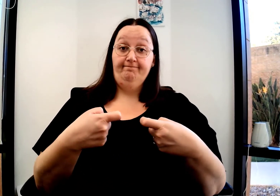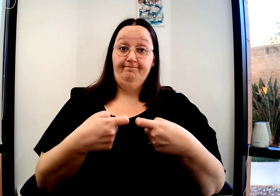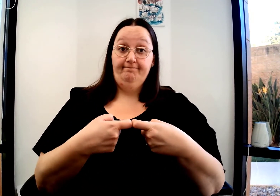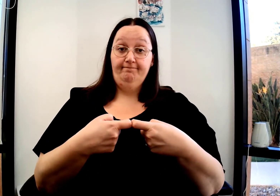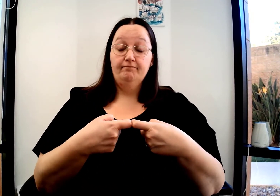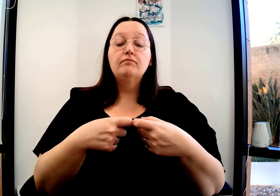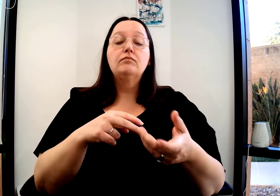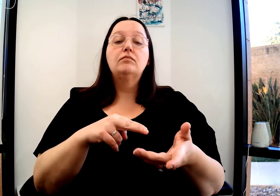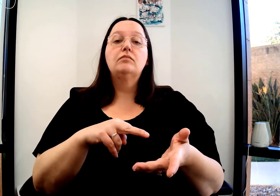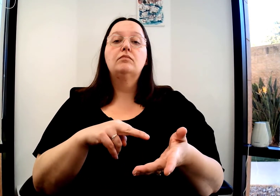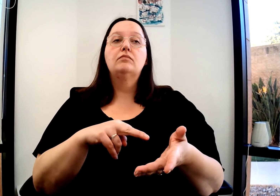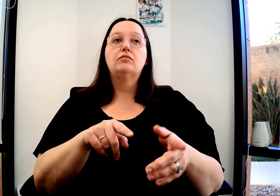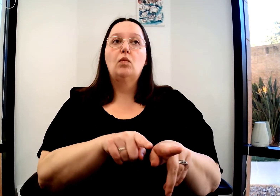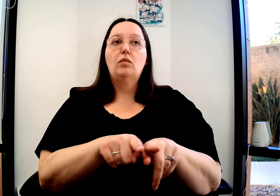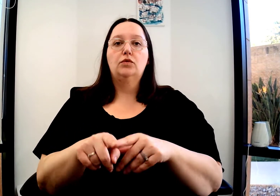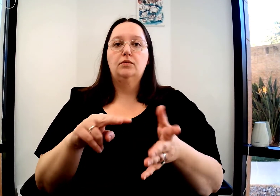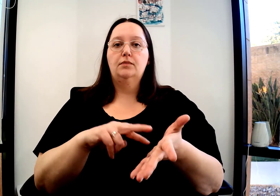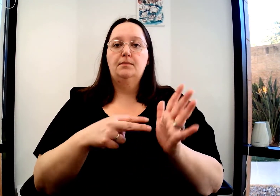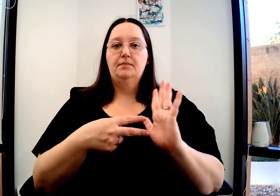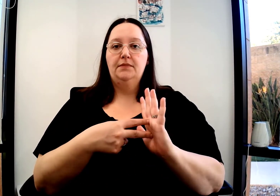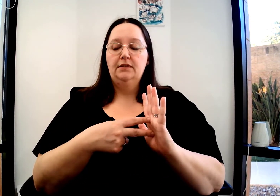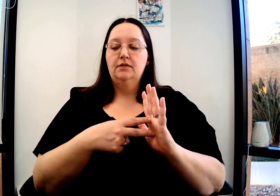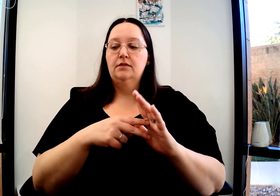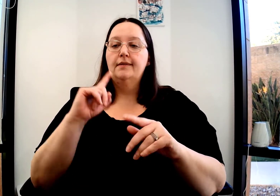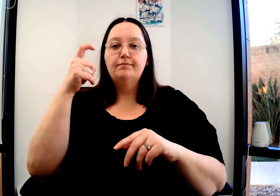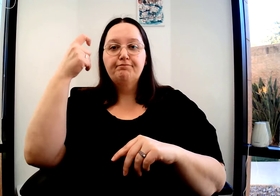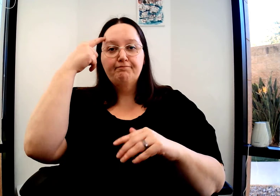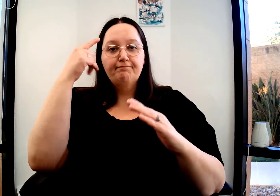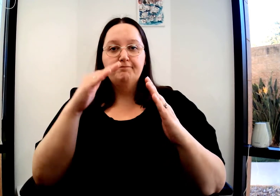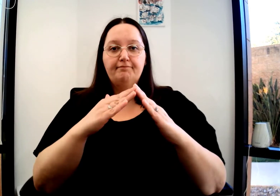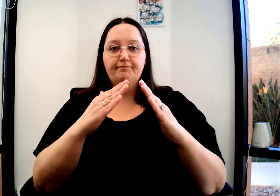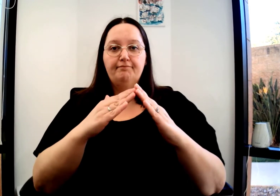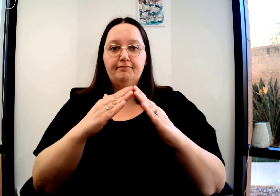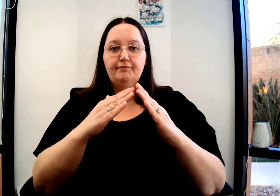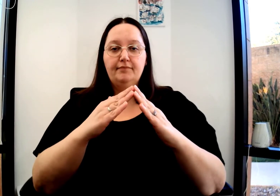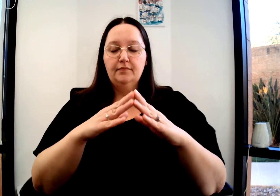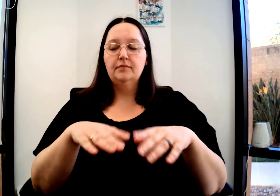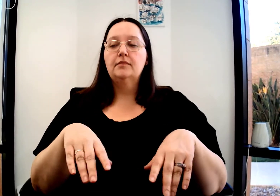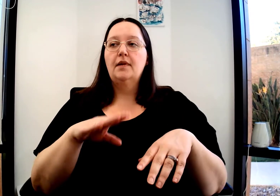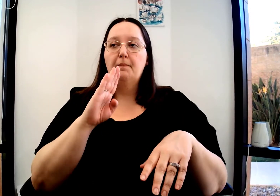Interesting fact, the sign battery is also the same sign for the capital of Belgium.